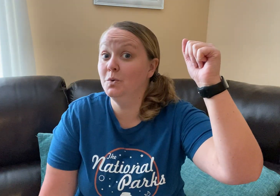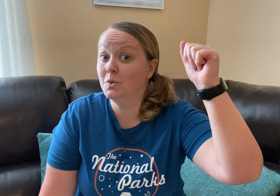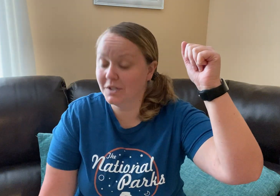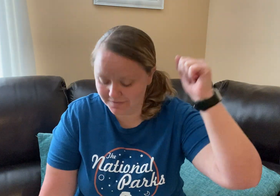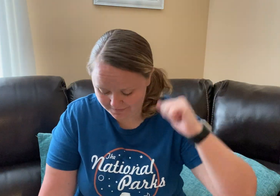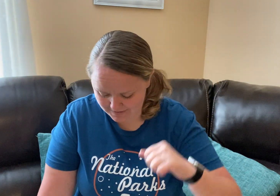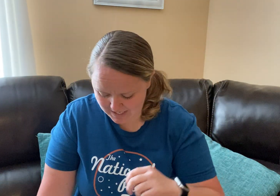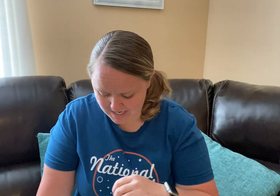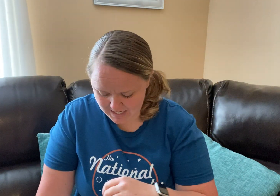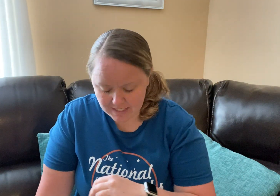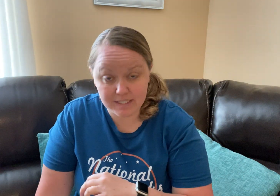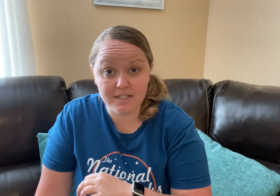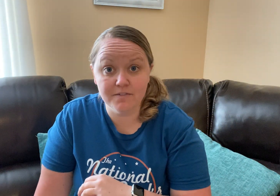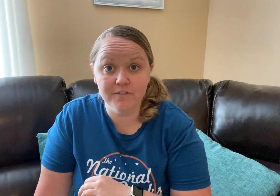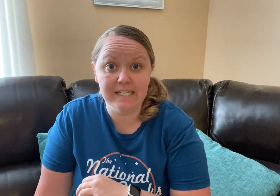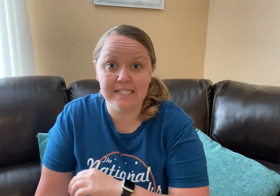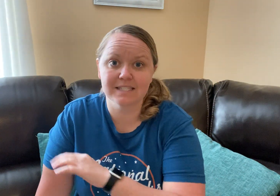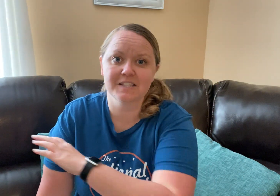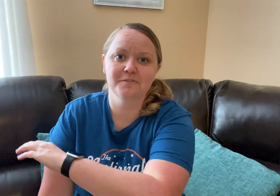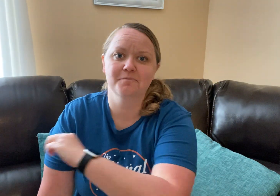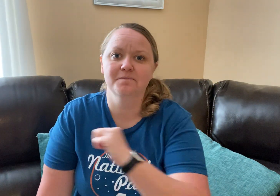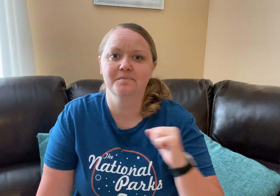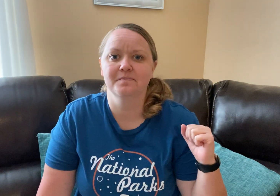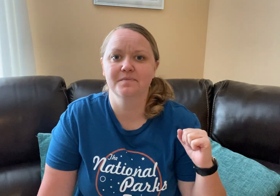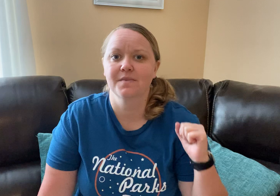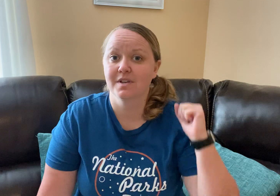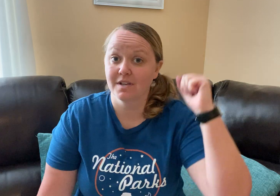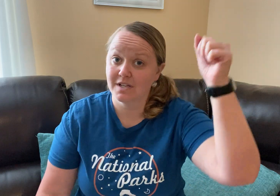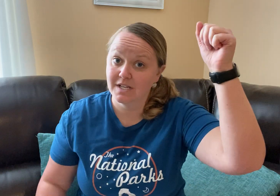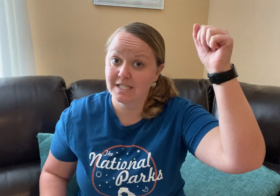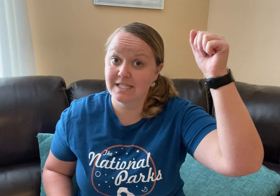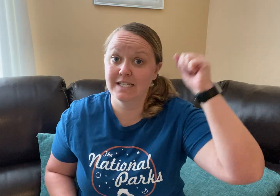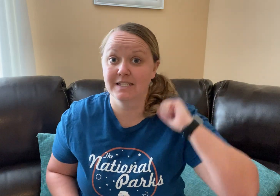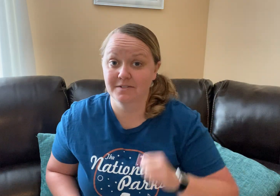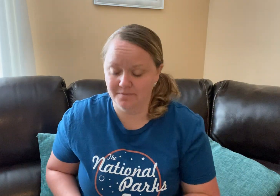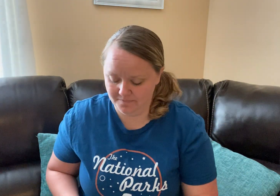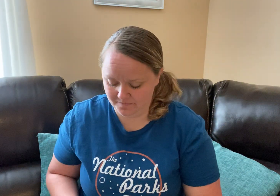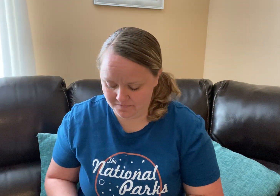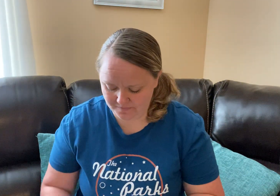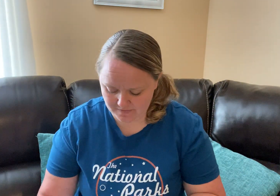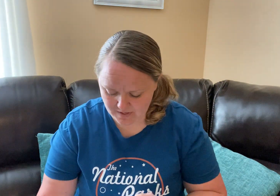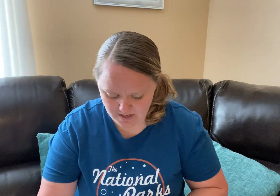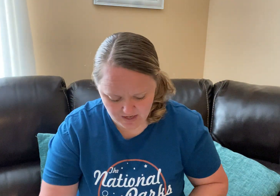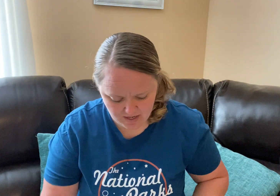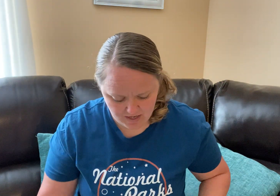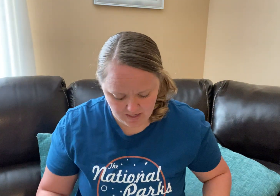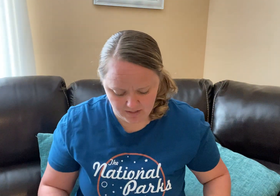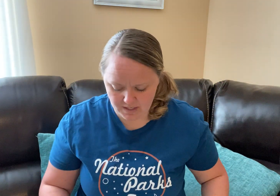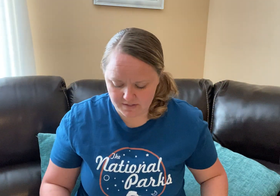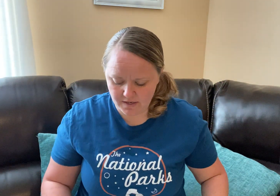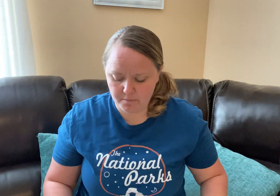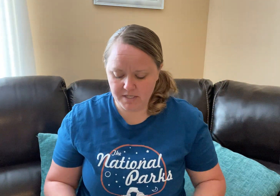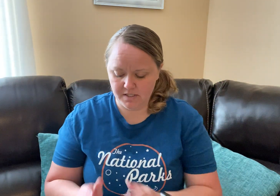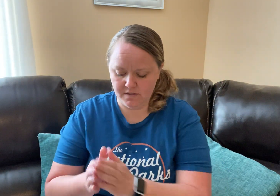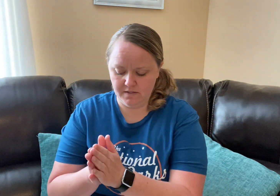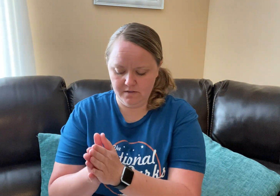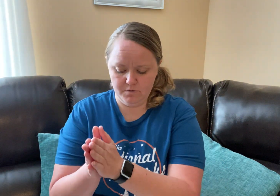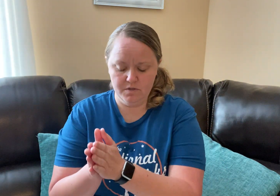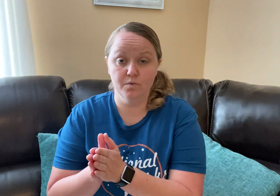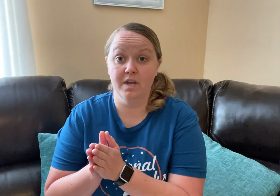Ooh. Deflate. T. Okay, segmenting the syllables, we